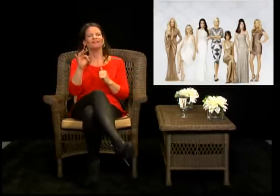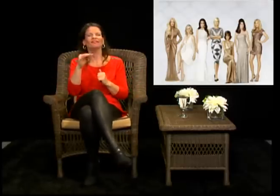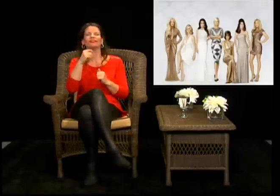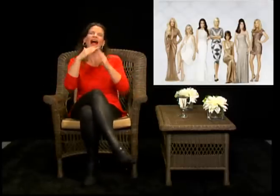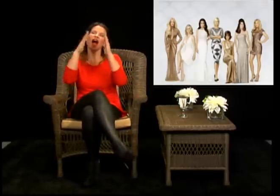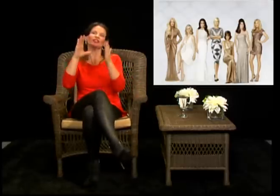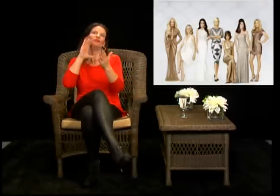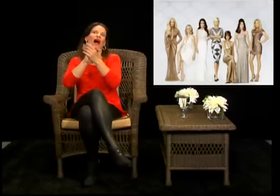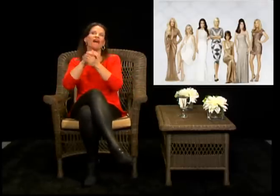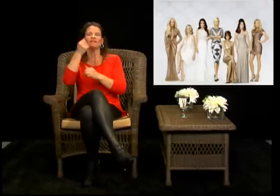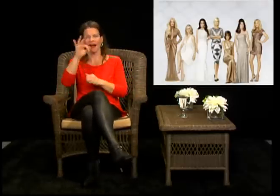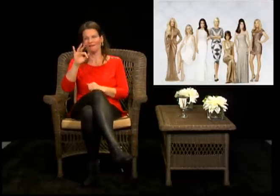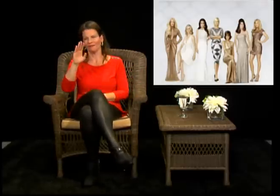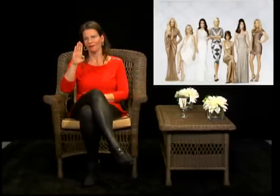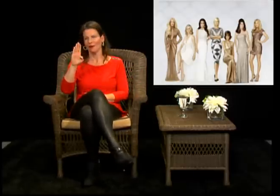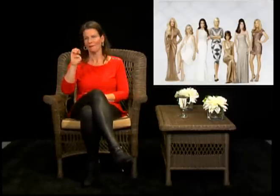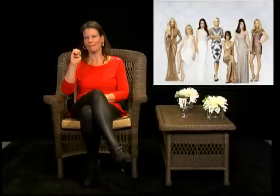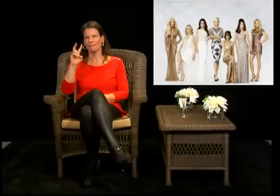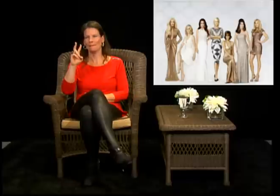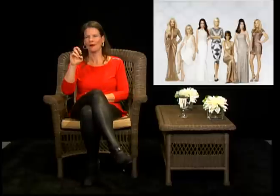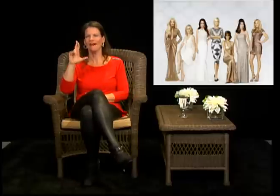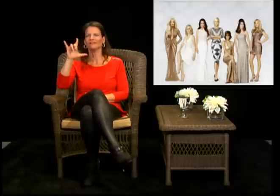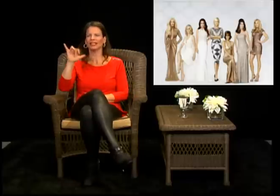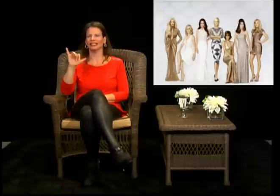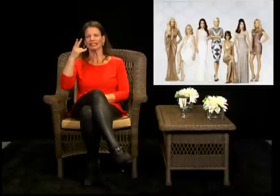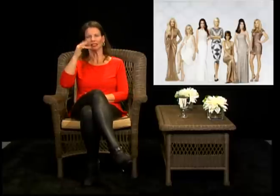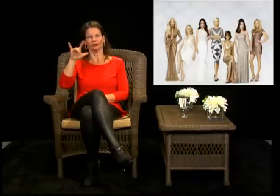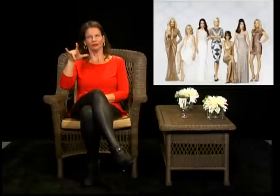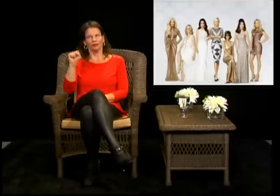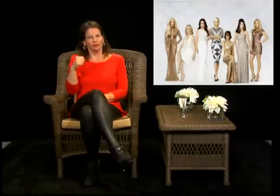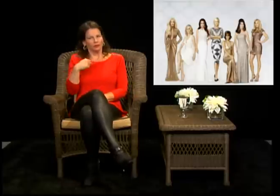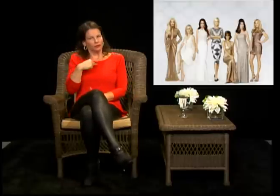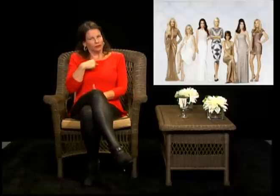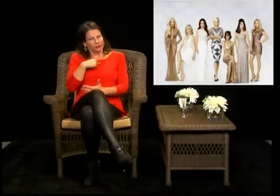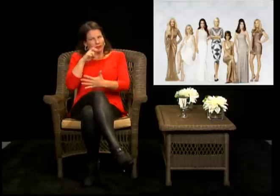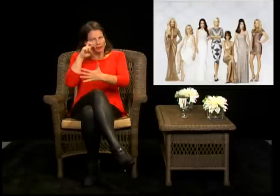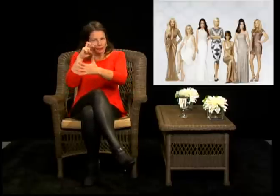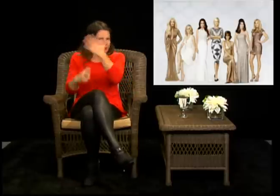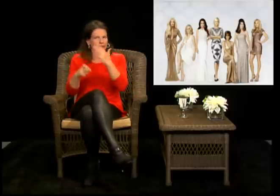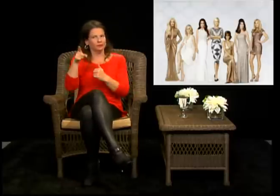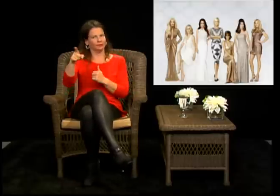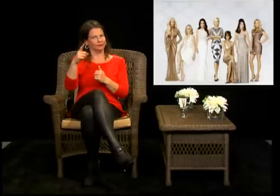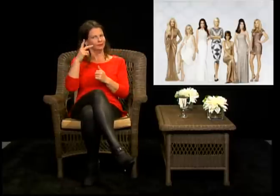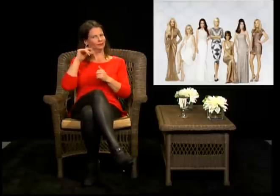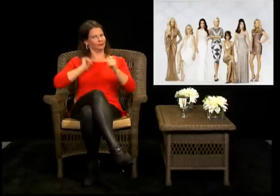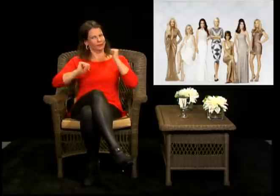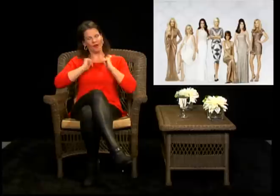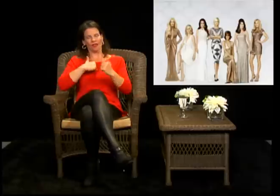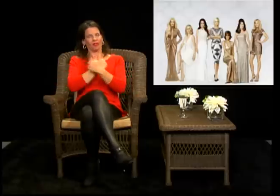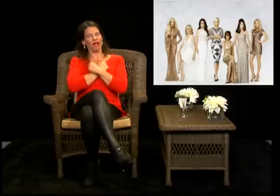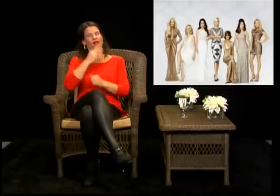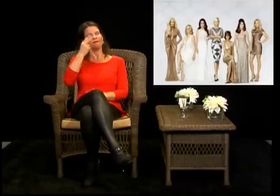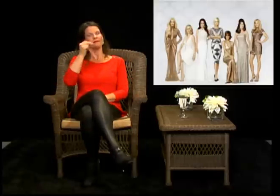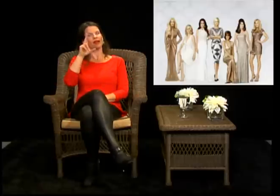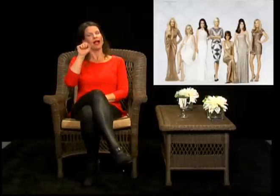So now on to Housewives of Beverly Hills. I